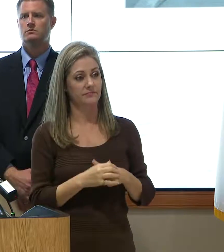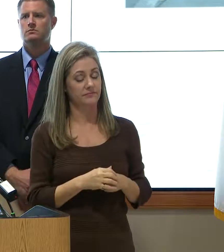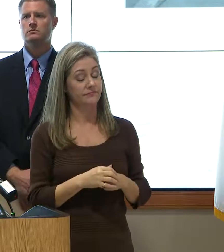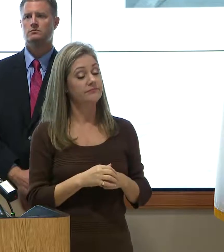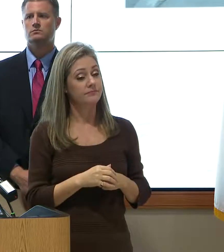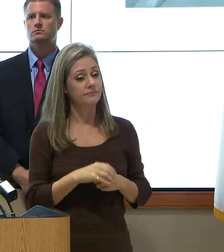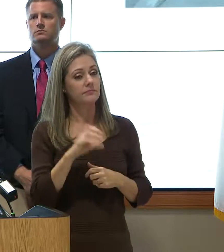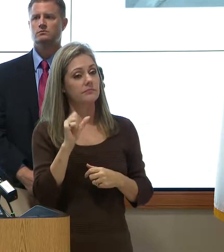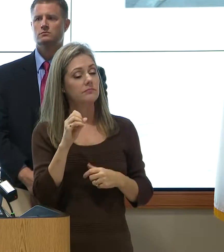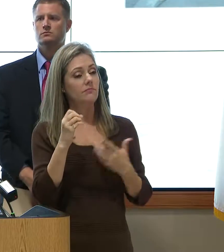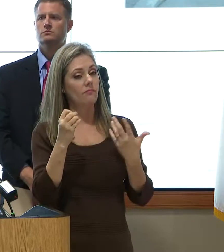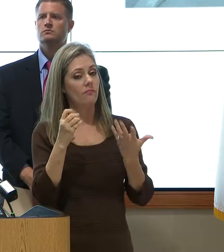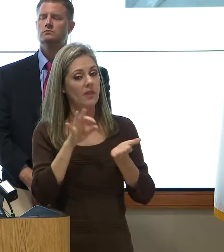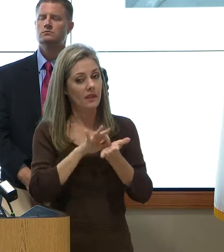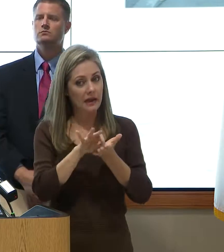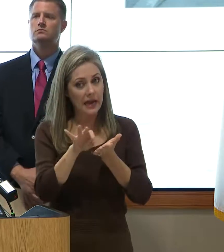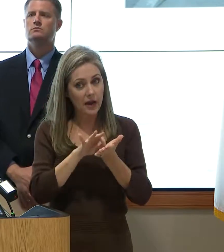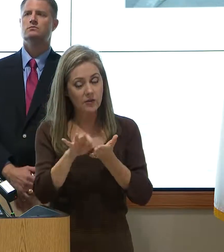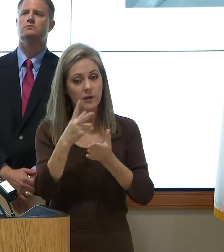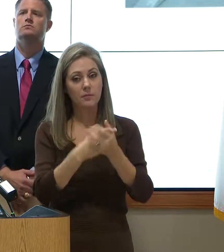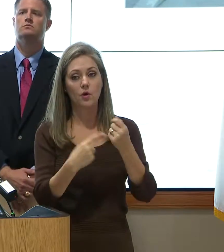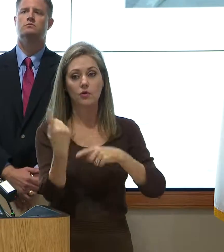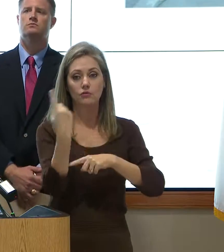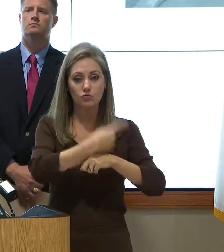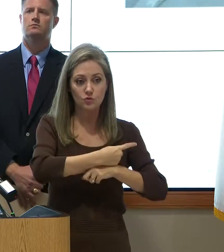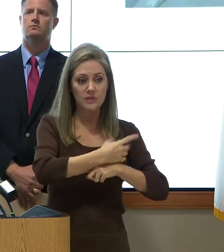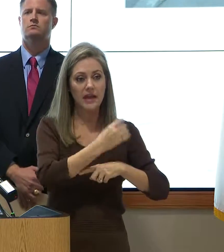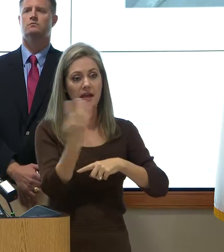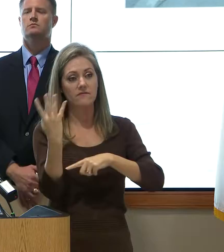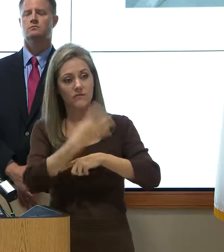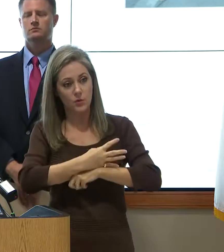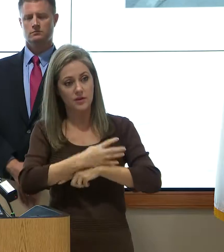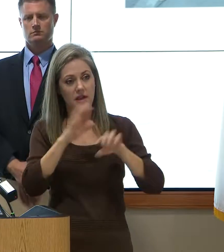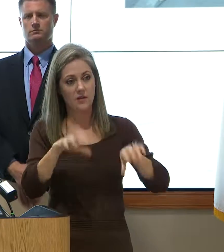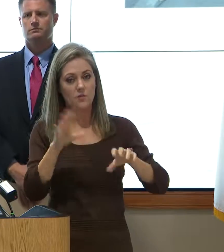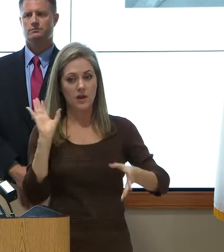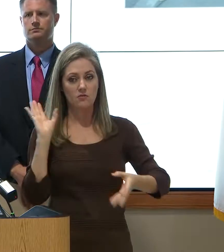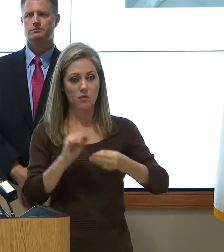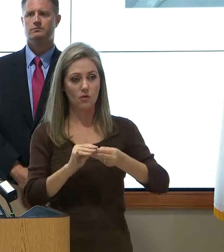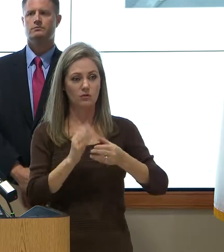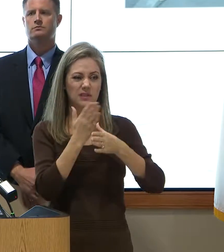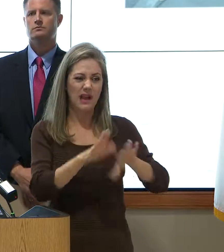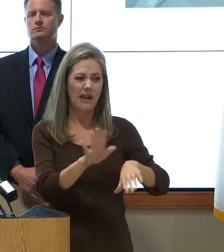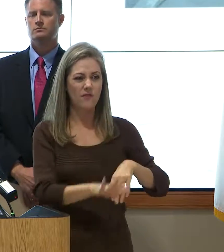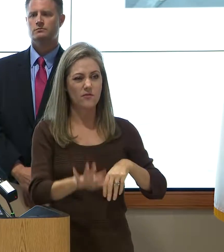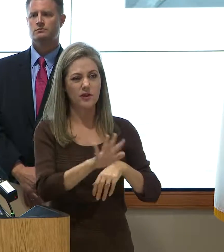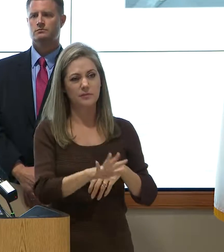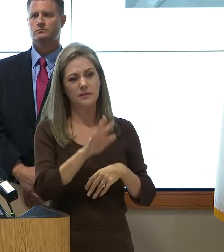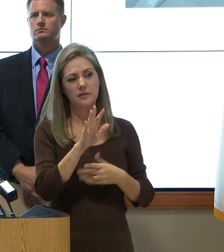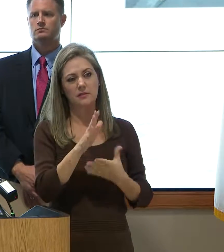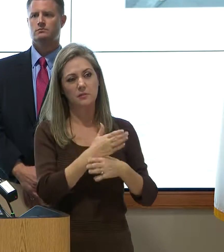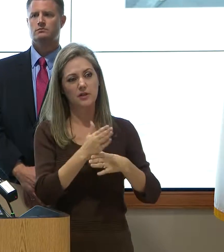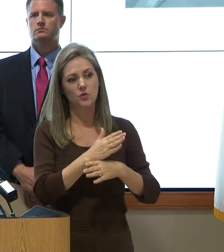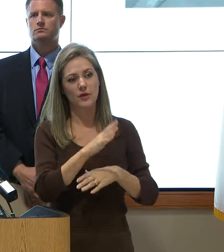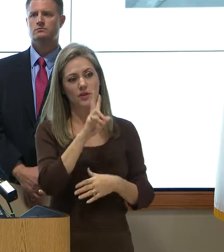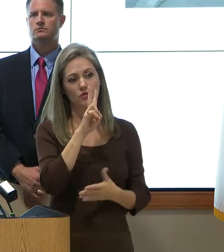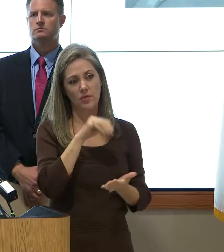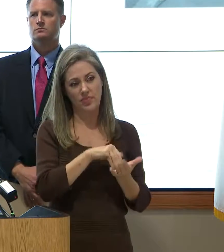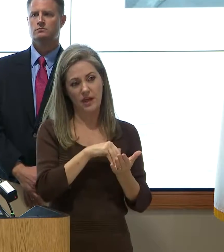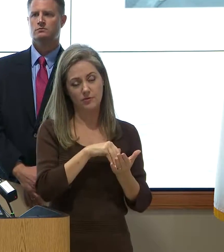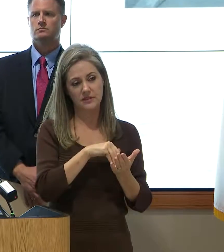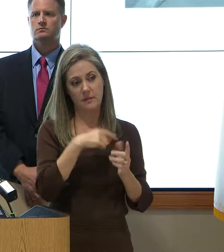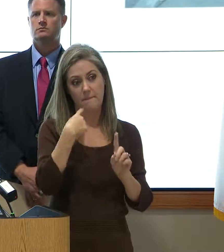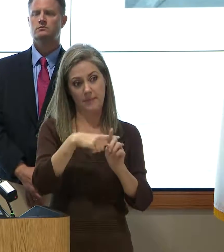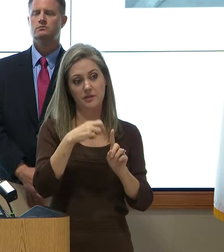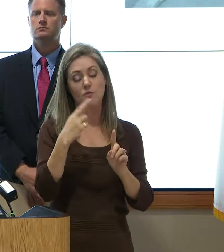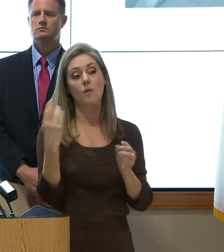Looking at the counting, both the two-day and the four-day rainfall totals, the average anywhere from a 2,000 to plus or